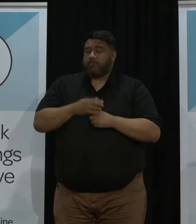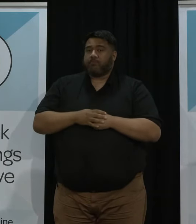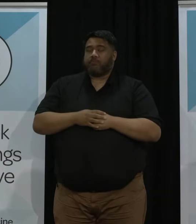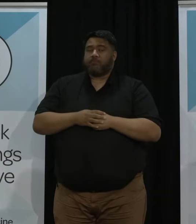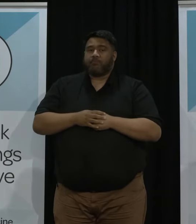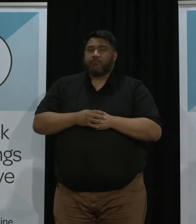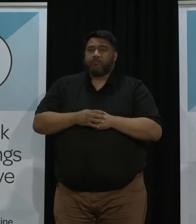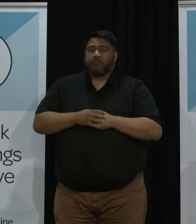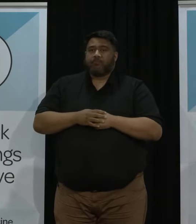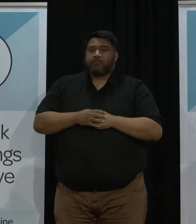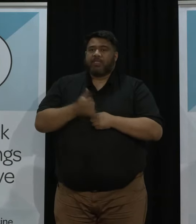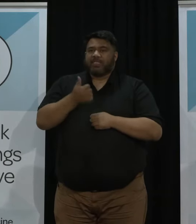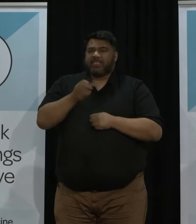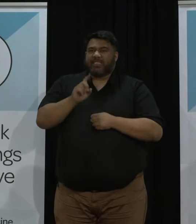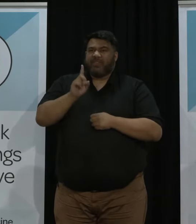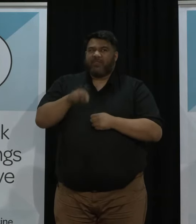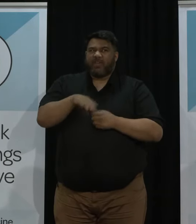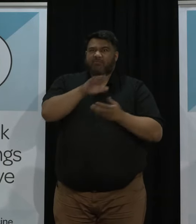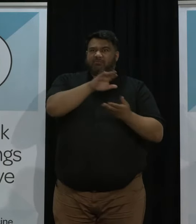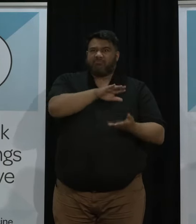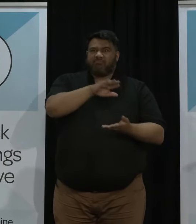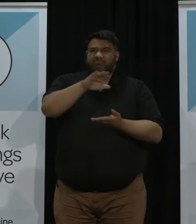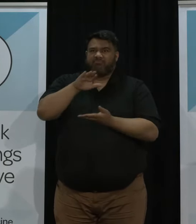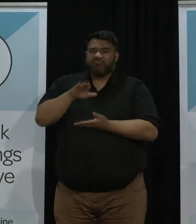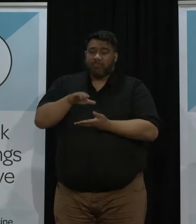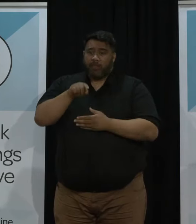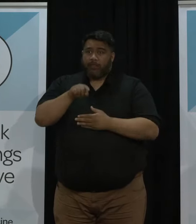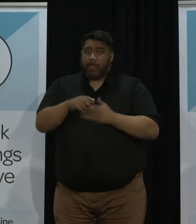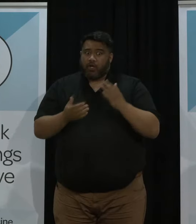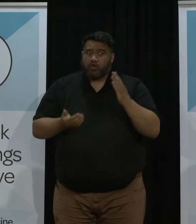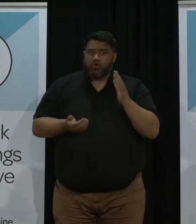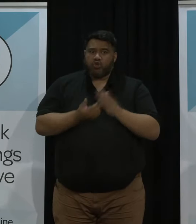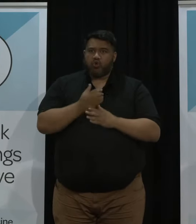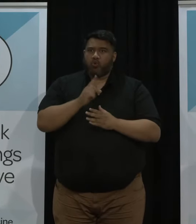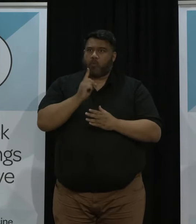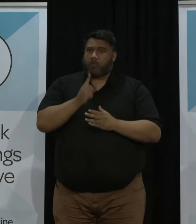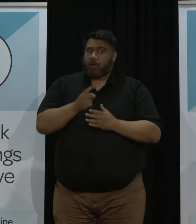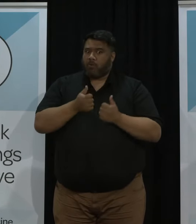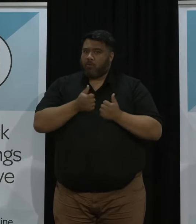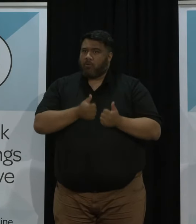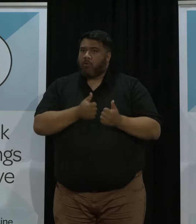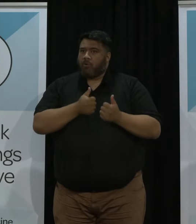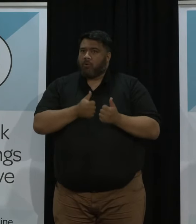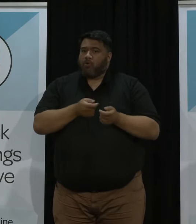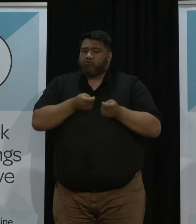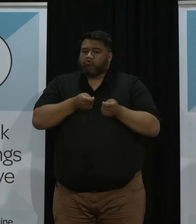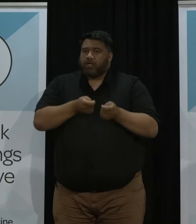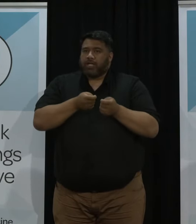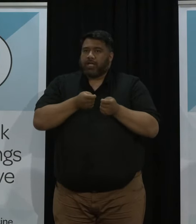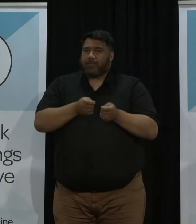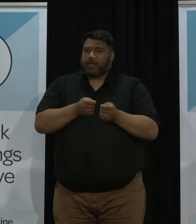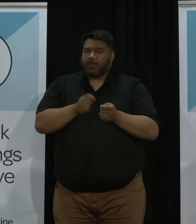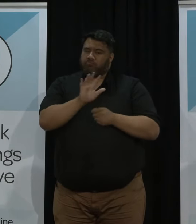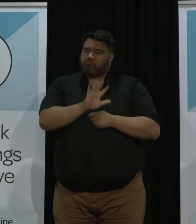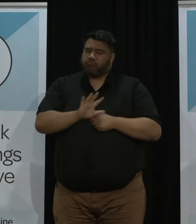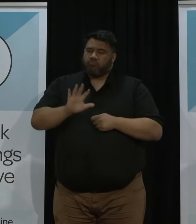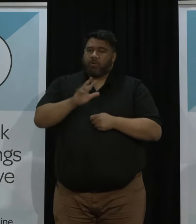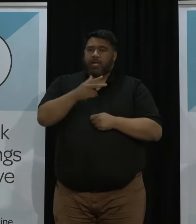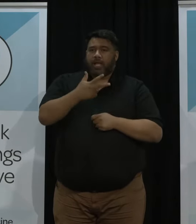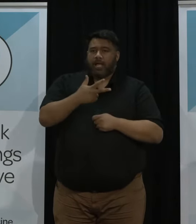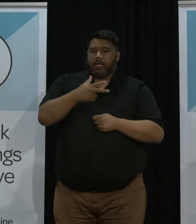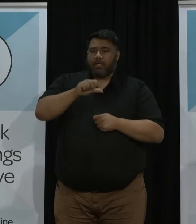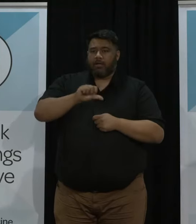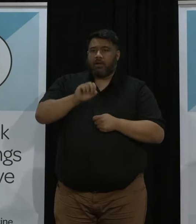clinical trials have shown this treatment is shaping up to be particularly promising with an 89% reduction in